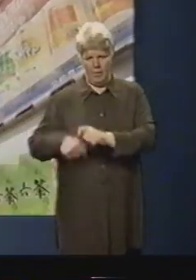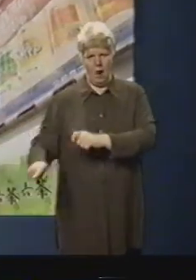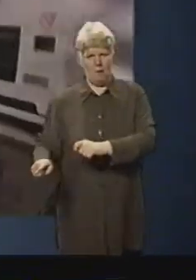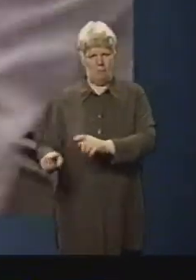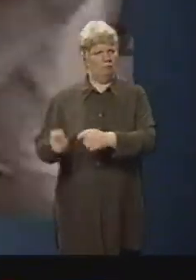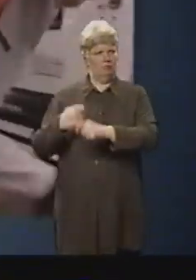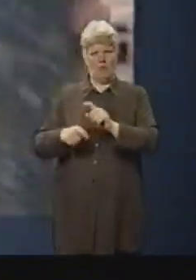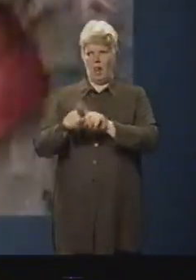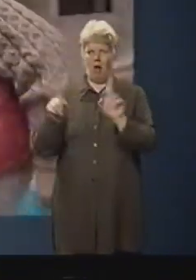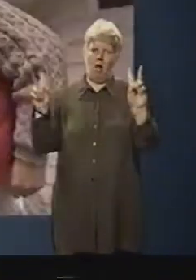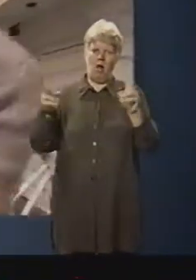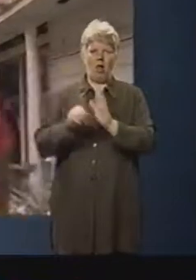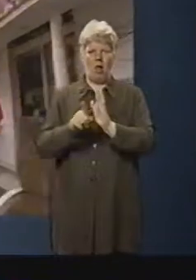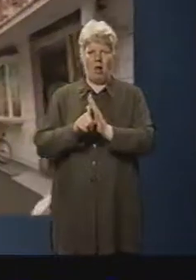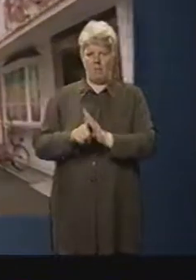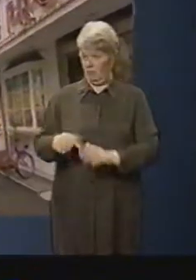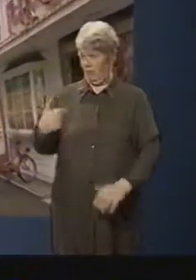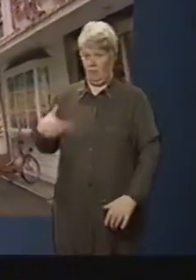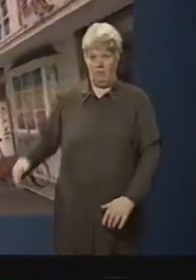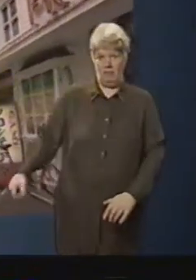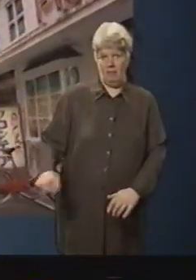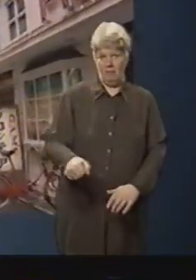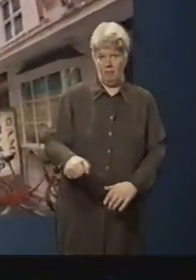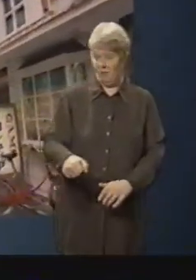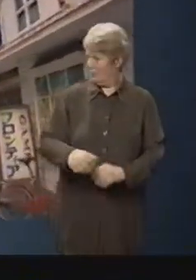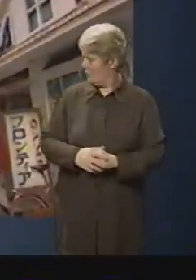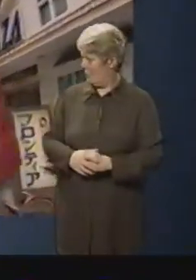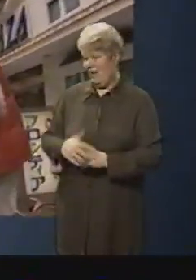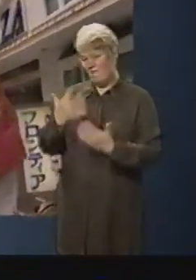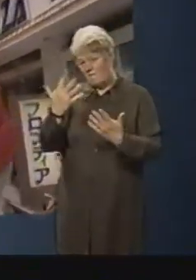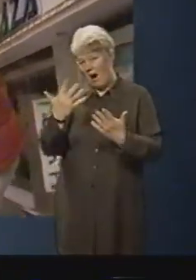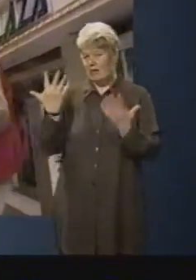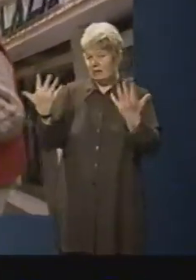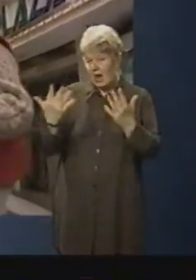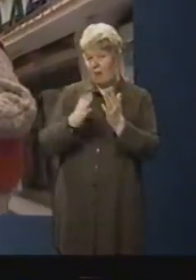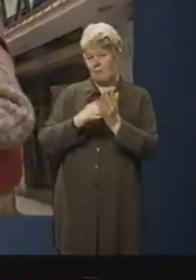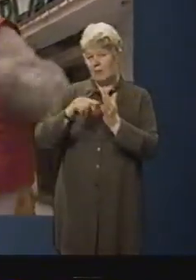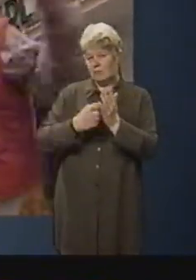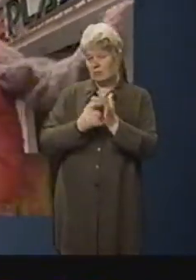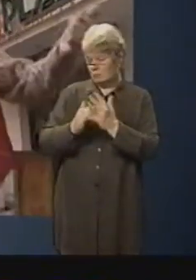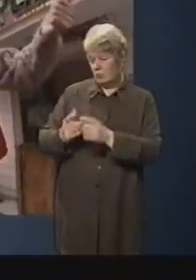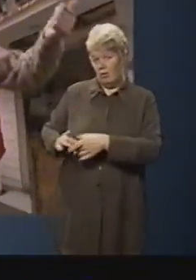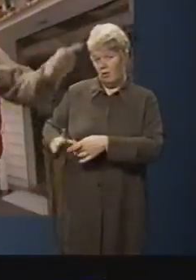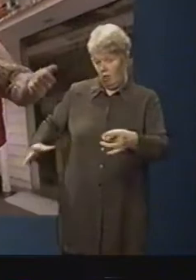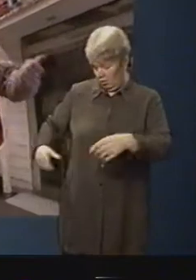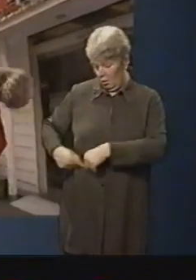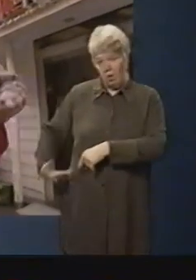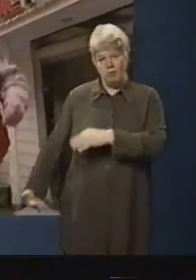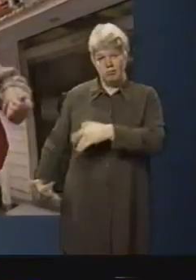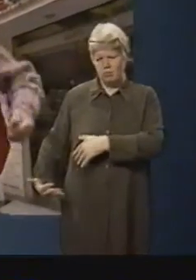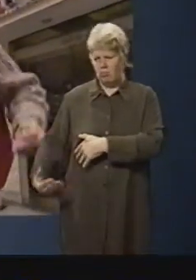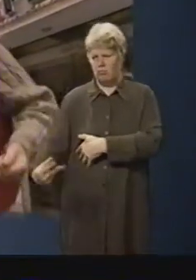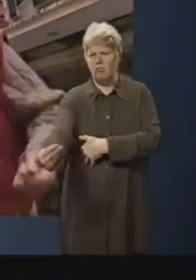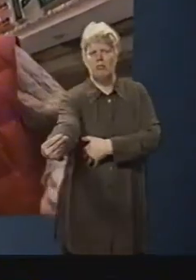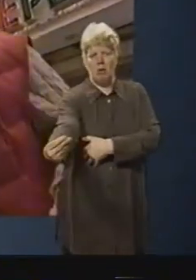activated. At a distance of five or ten meters away, communication between the owner's transmitter and